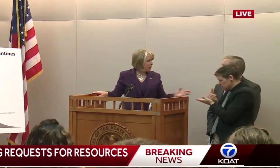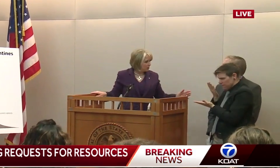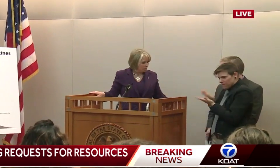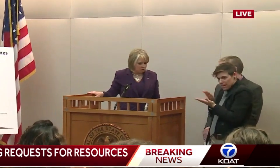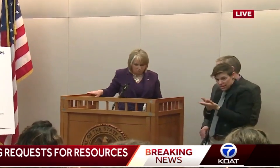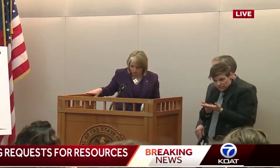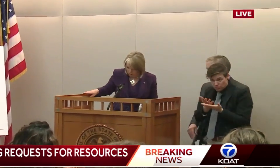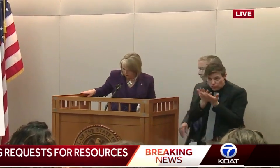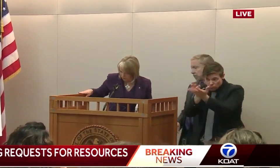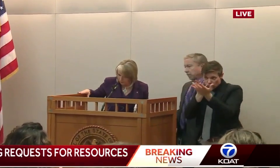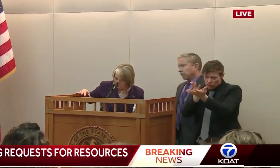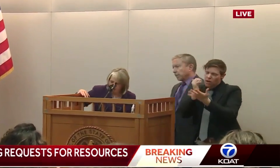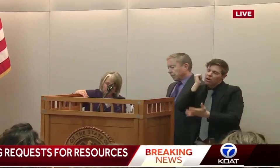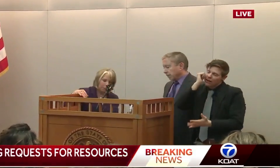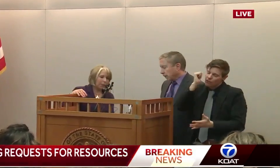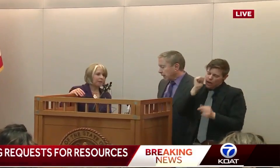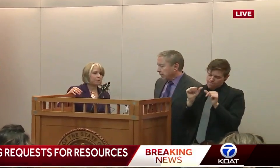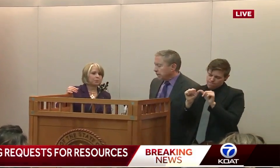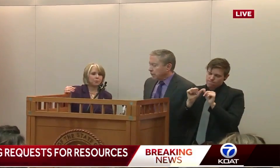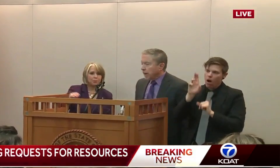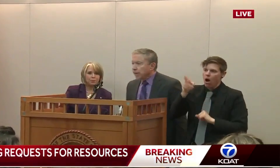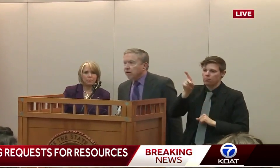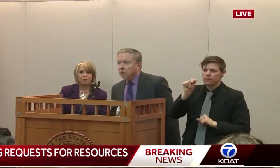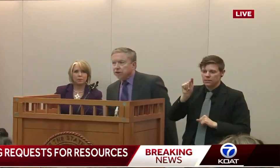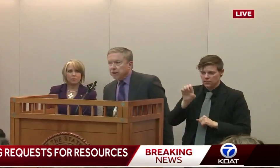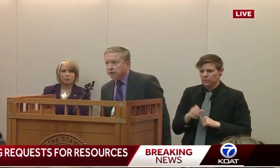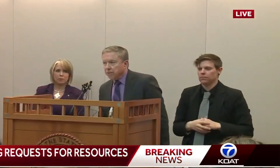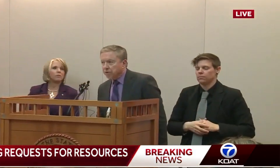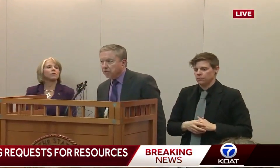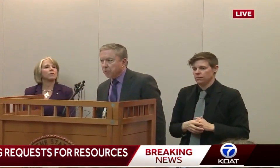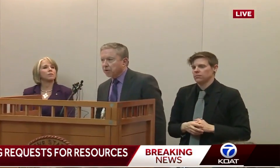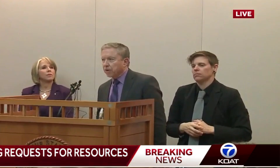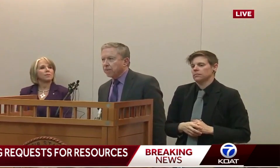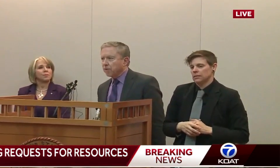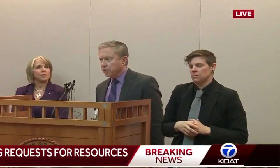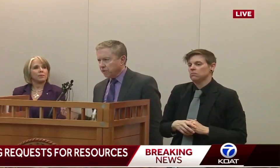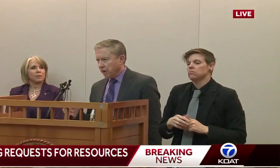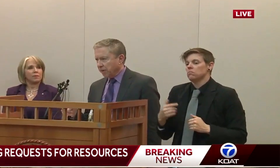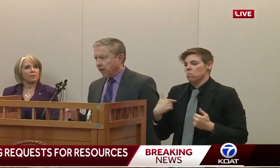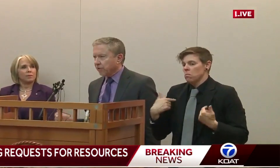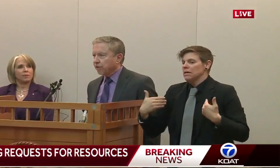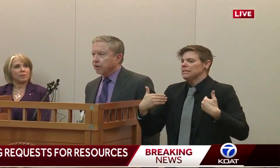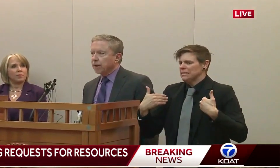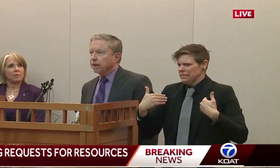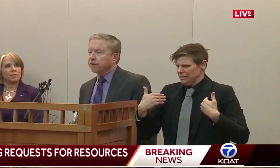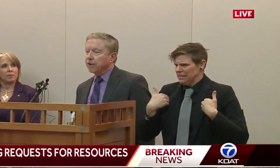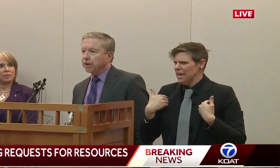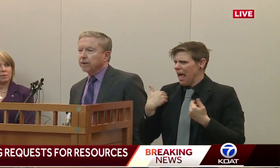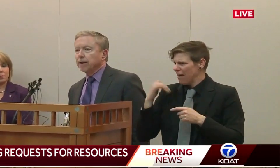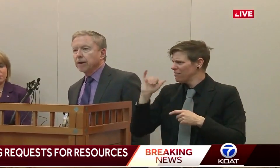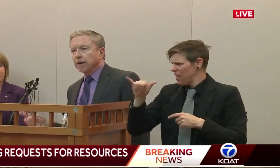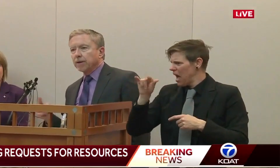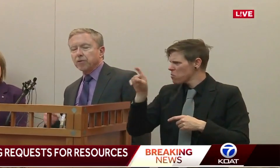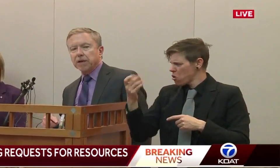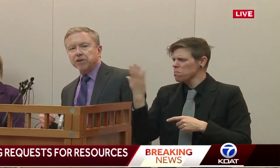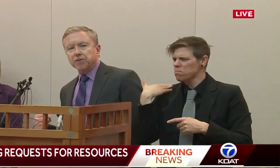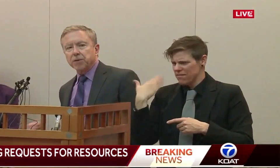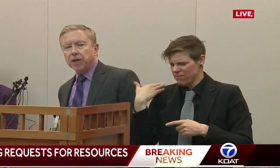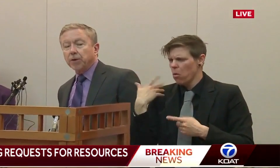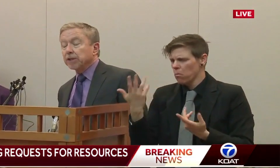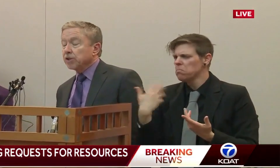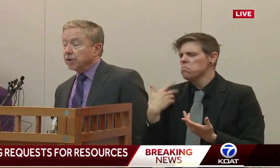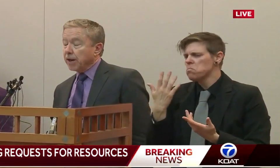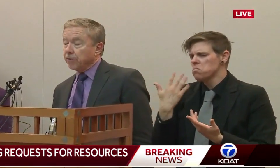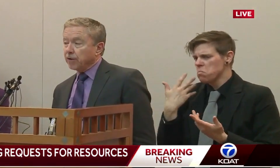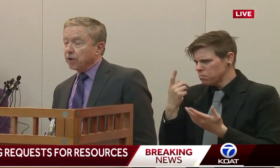updated as we can. Dr. Scrace. We had that question at the previous press conference. You may have asked it and checked. Information